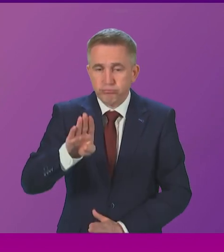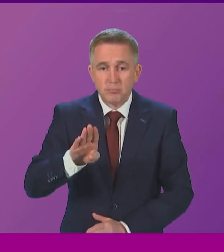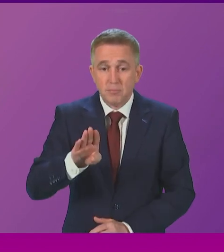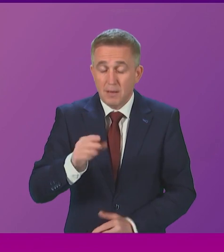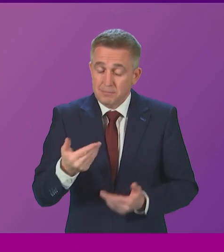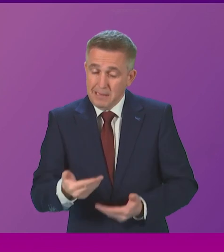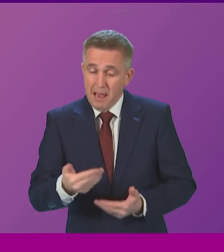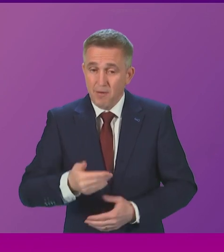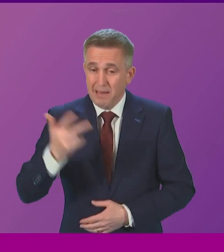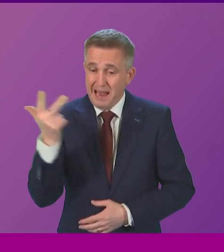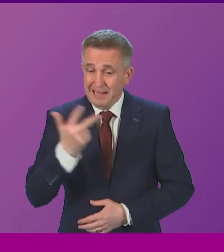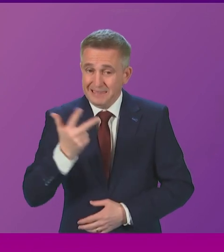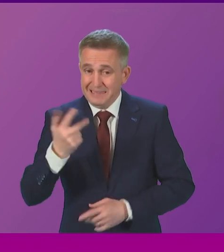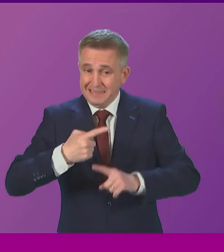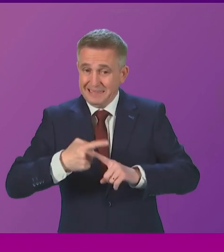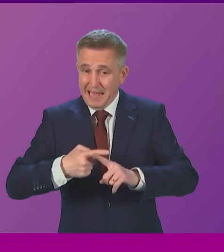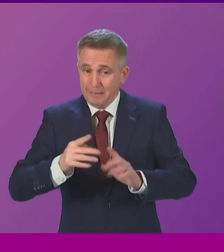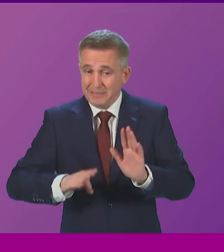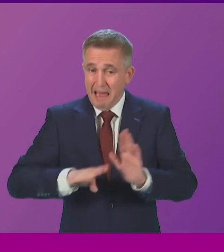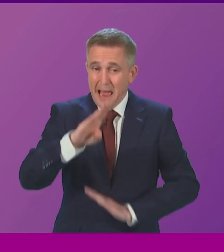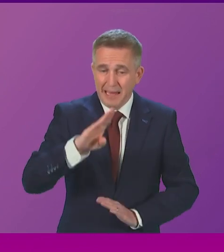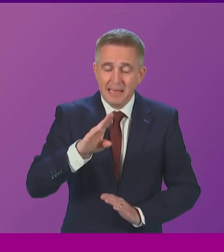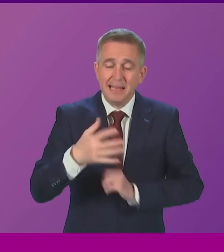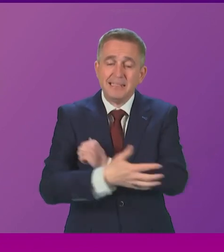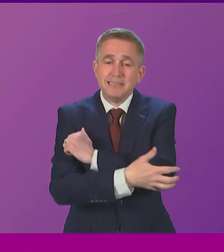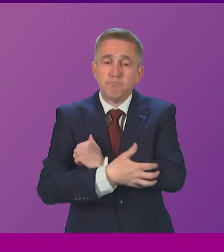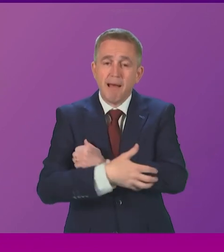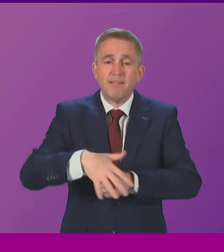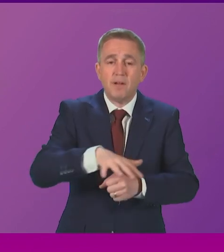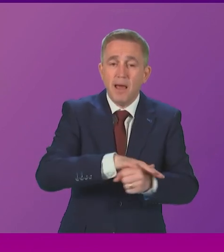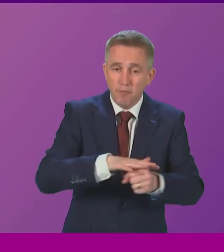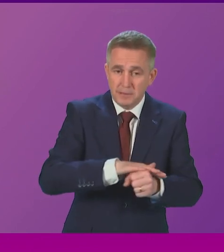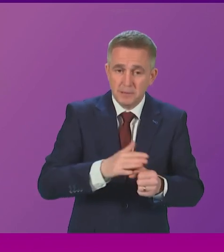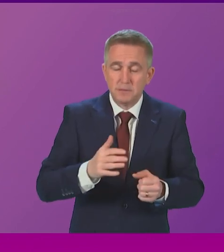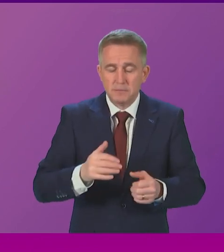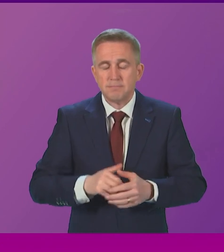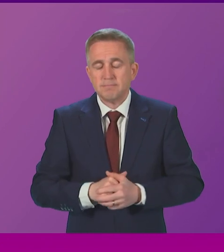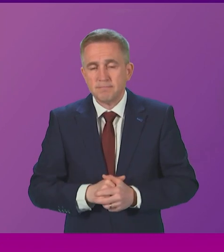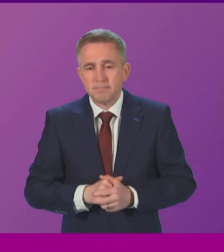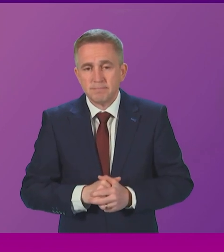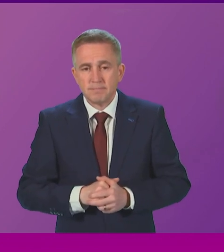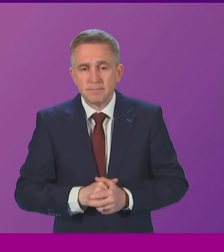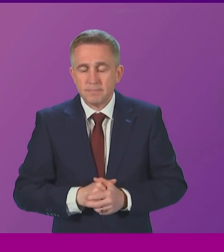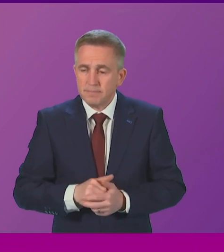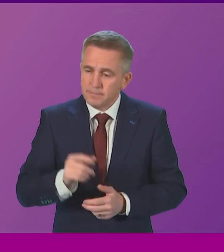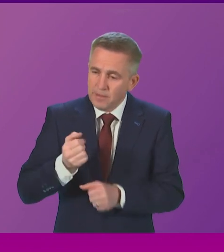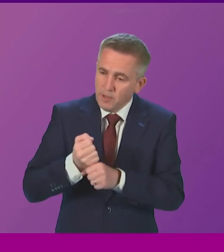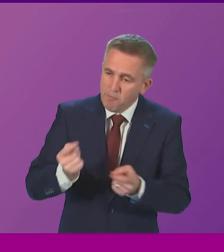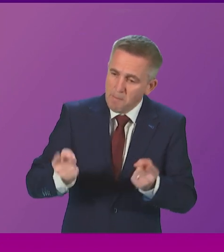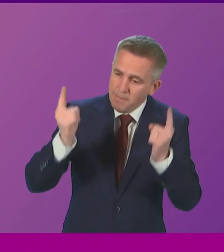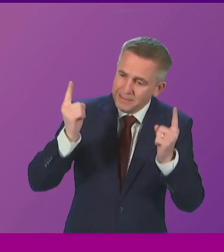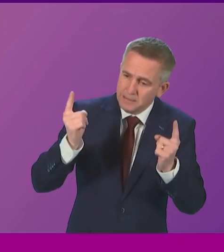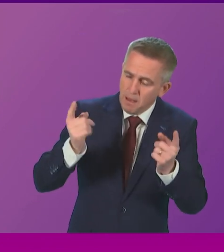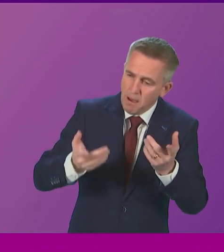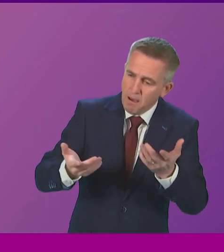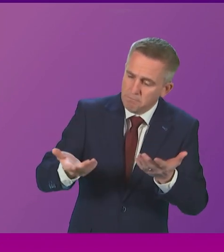times higher in the most deprived areas when compared to the list. Can the Minister confirm what